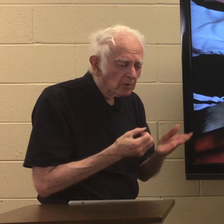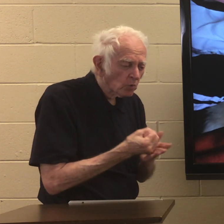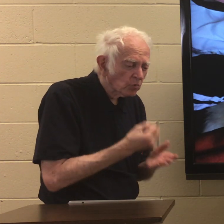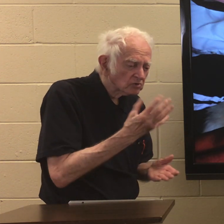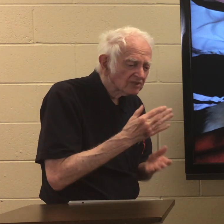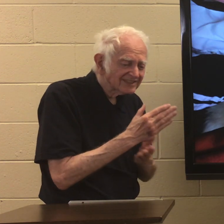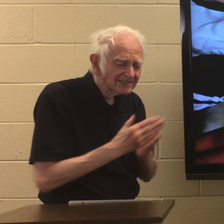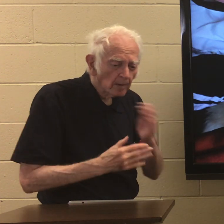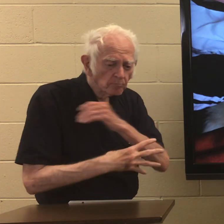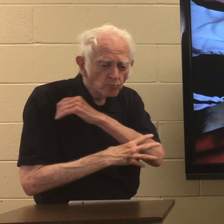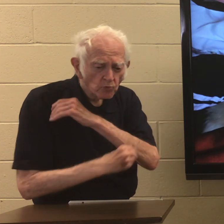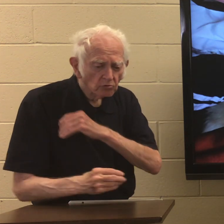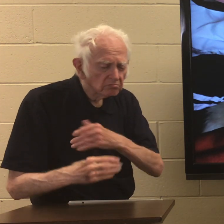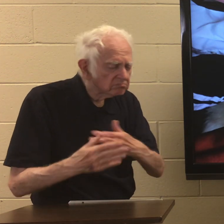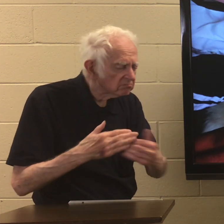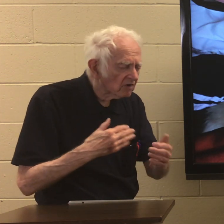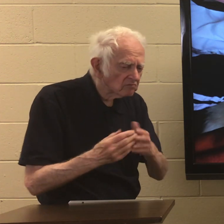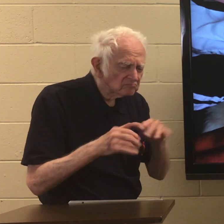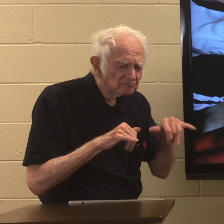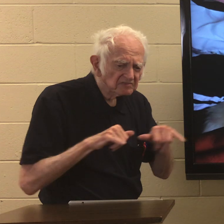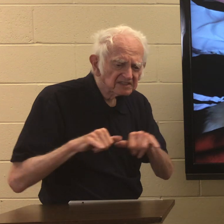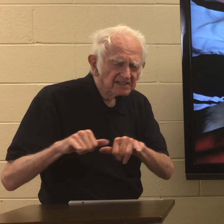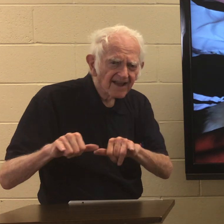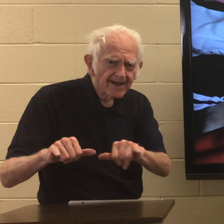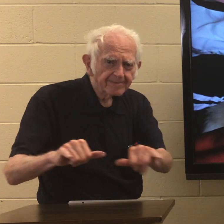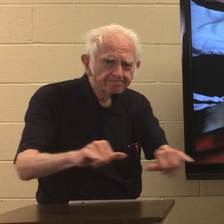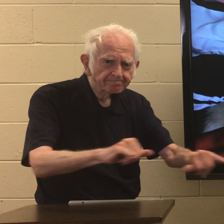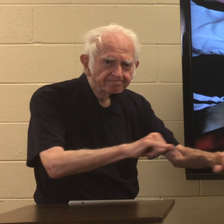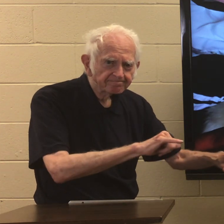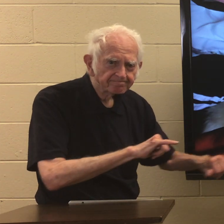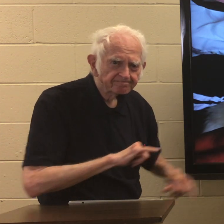some rich some are poor it doesn't matter they're all the same